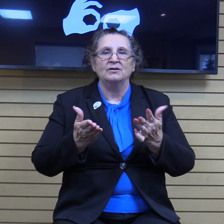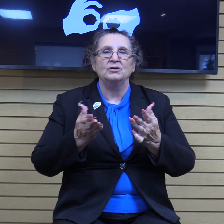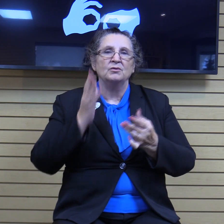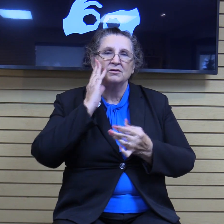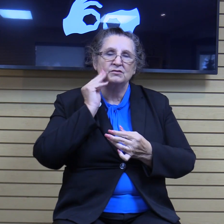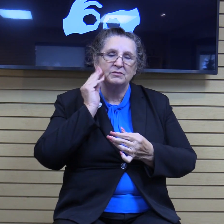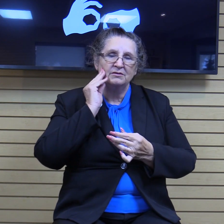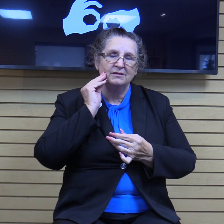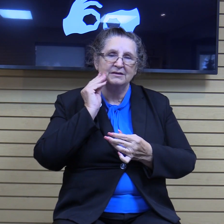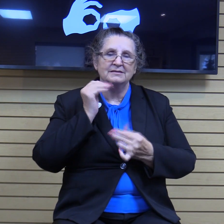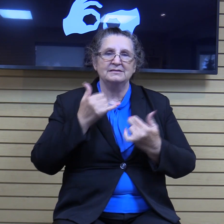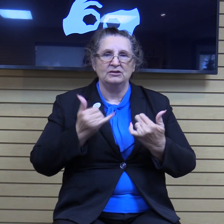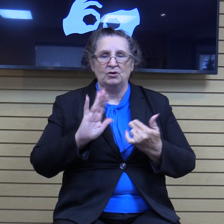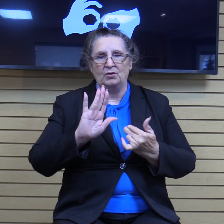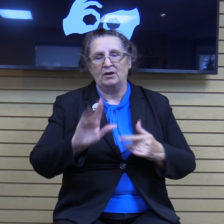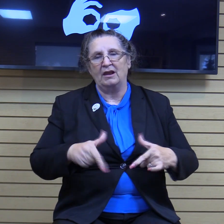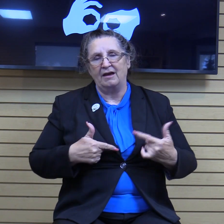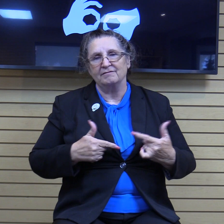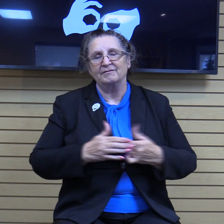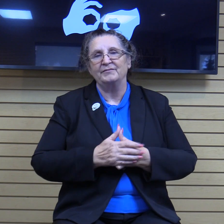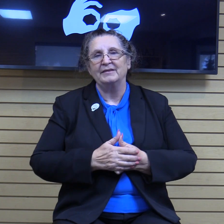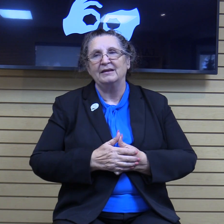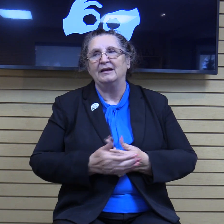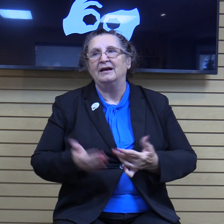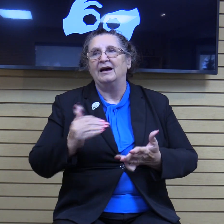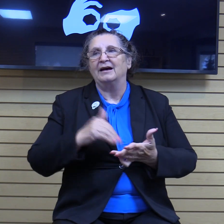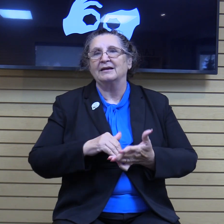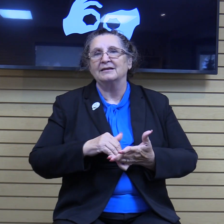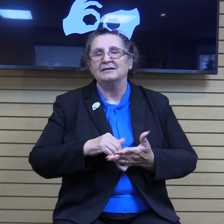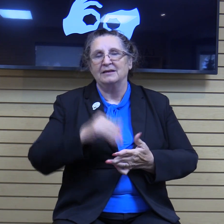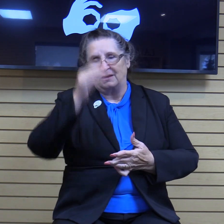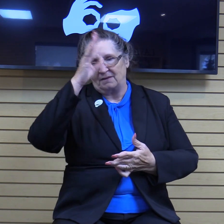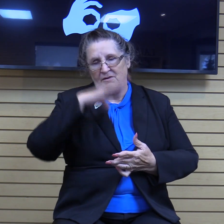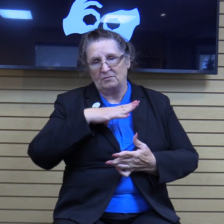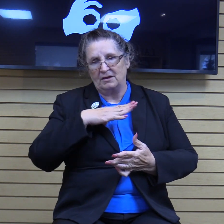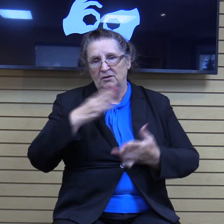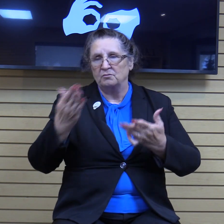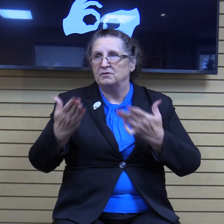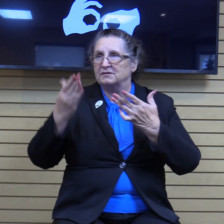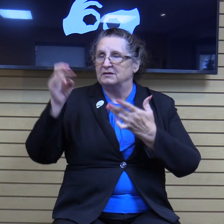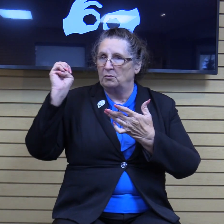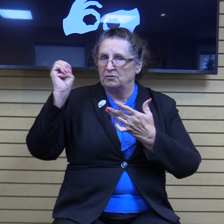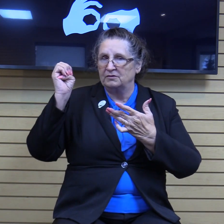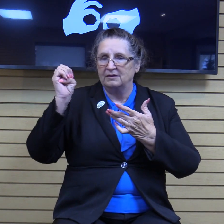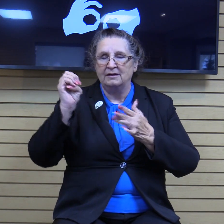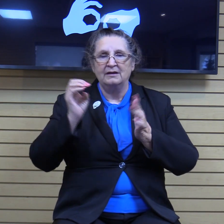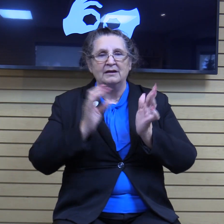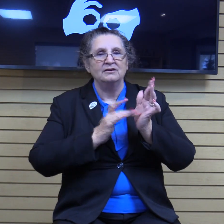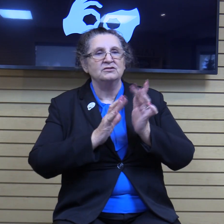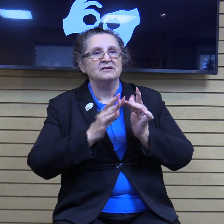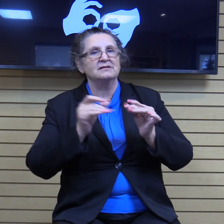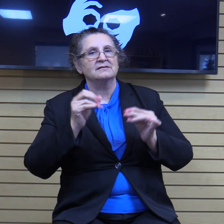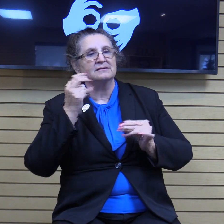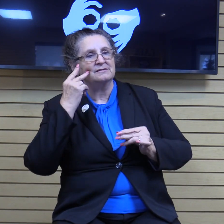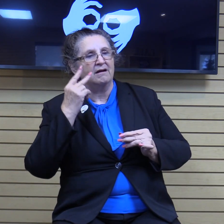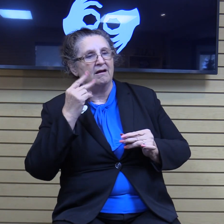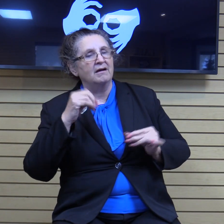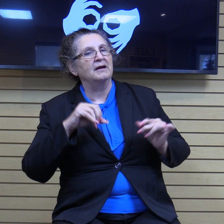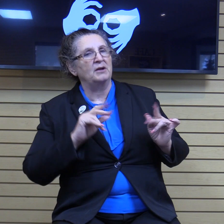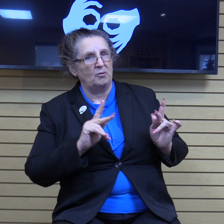dealing with. Again, this man presented an emergency and Jesus saw an opportunity. Let us